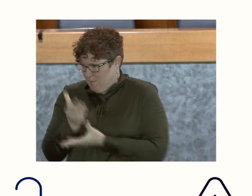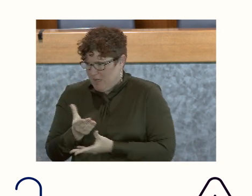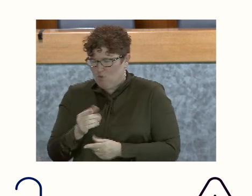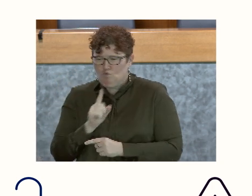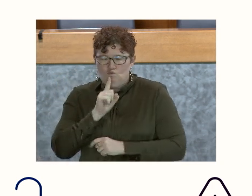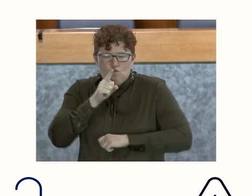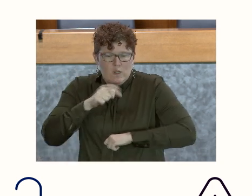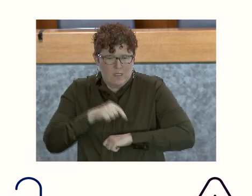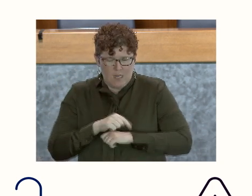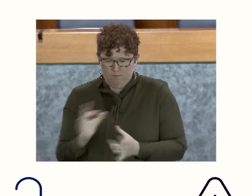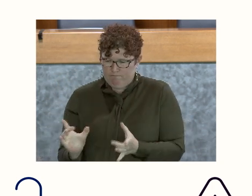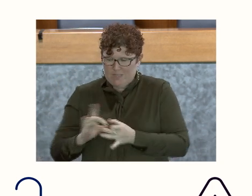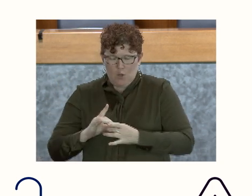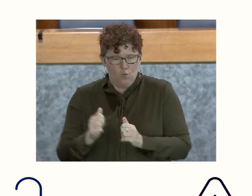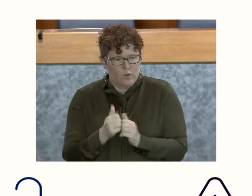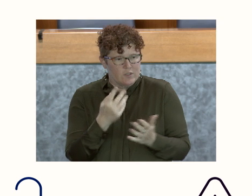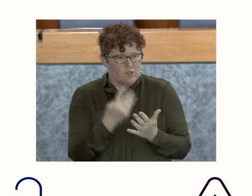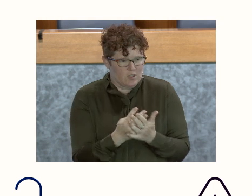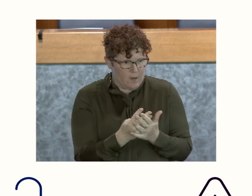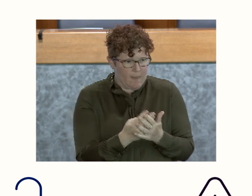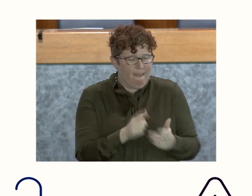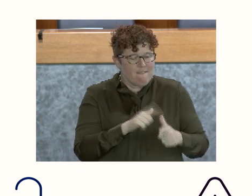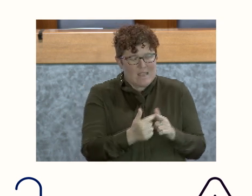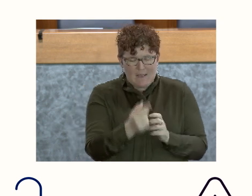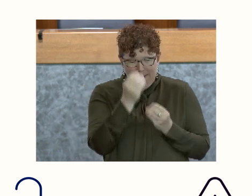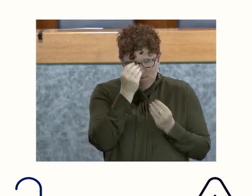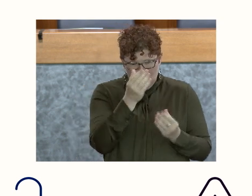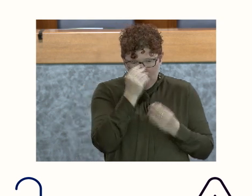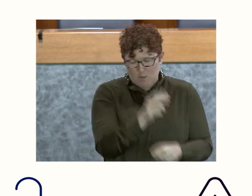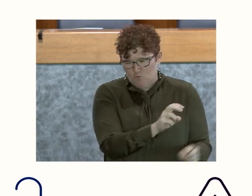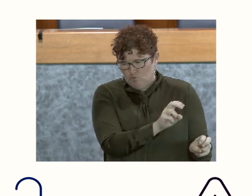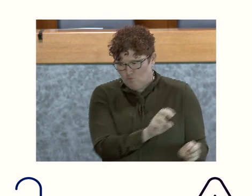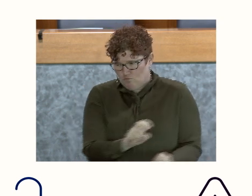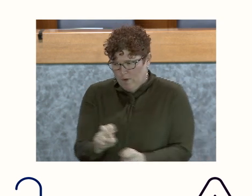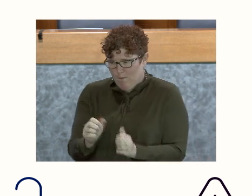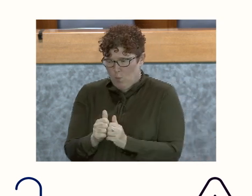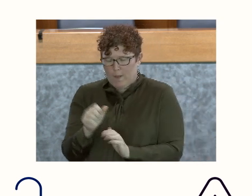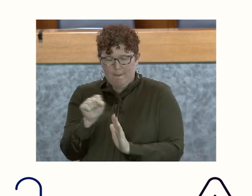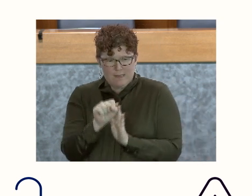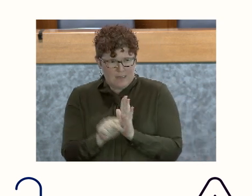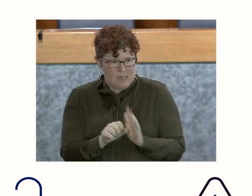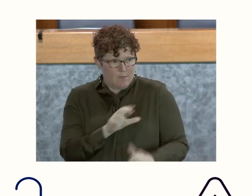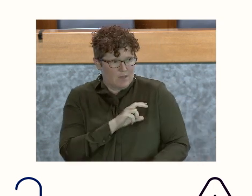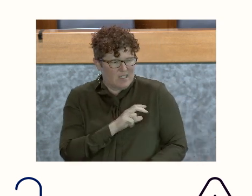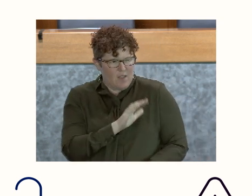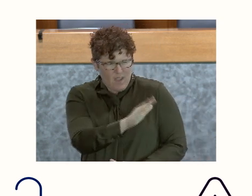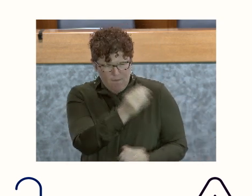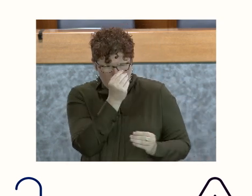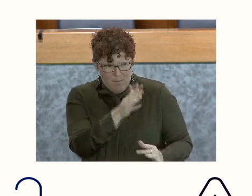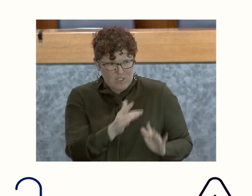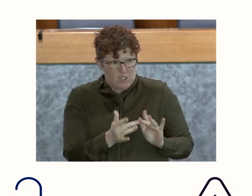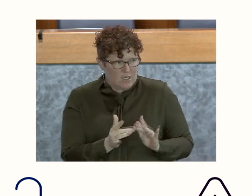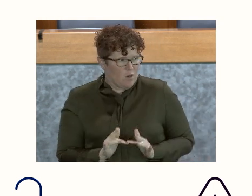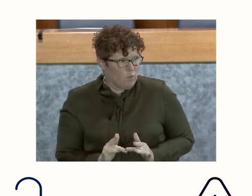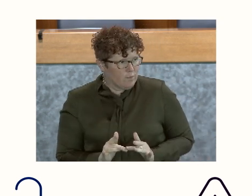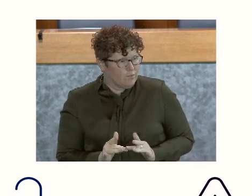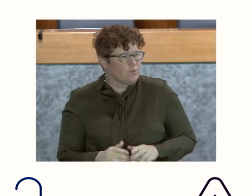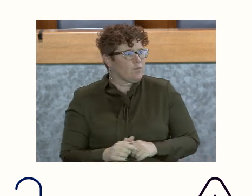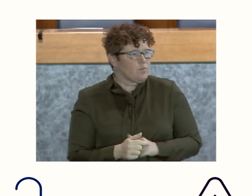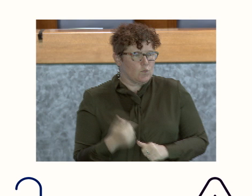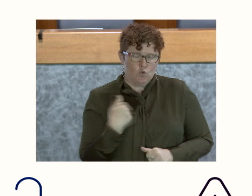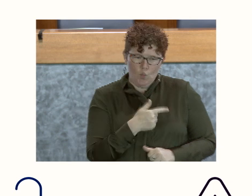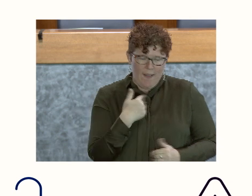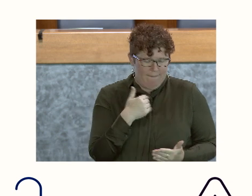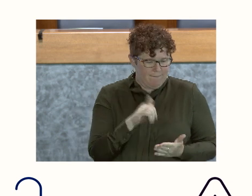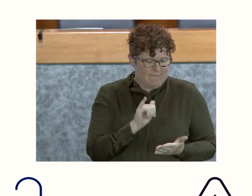-time interface with the jails and a information transfer with the state police with their information network and we have that information